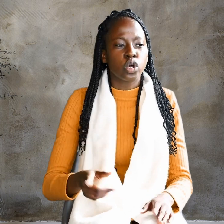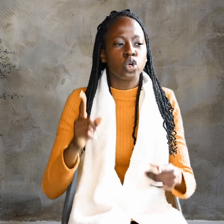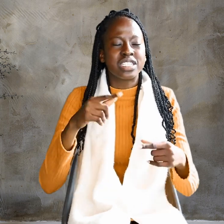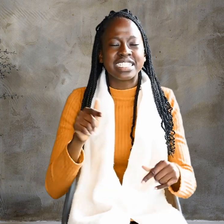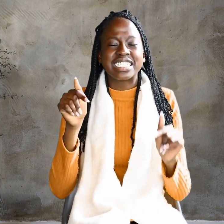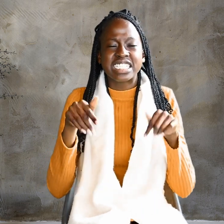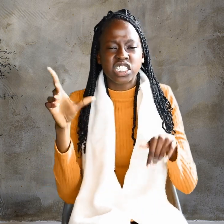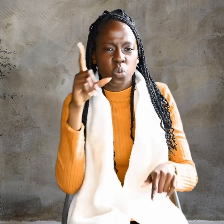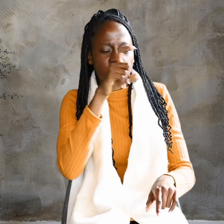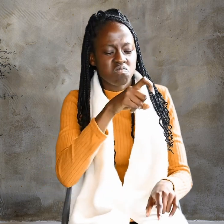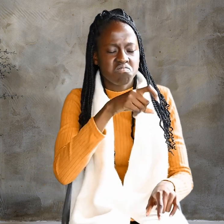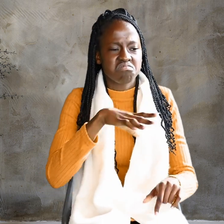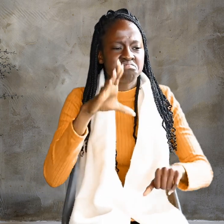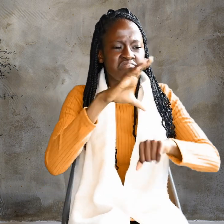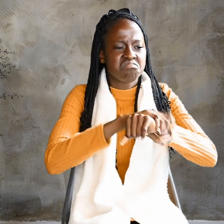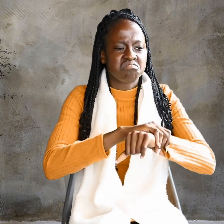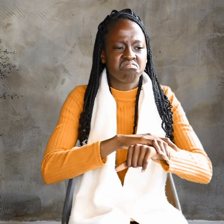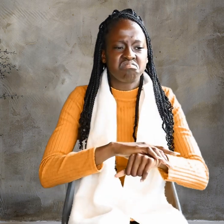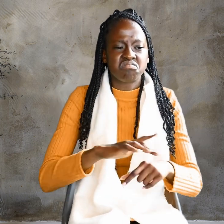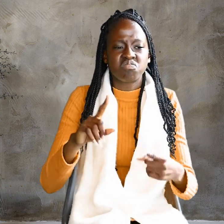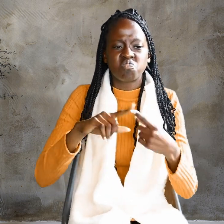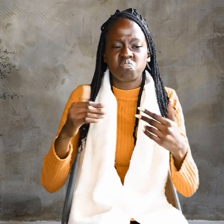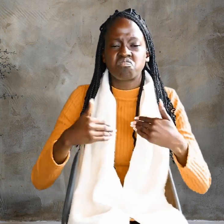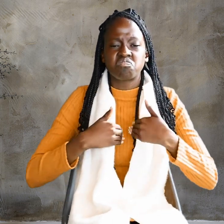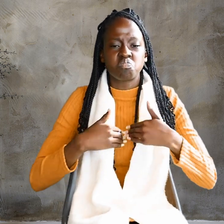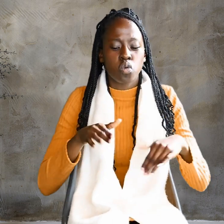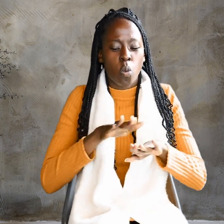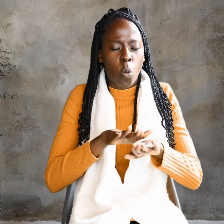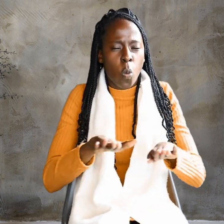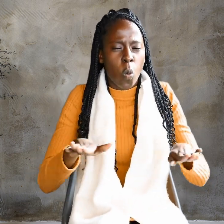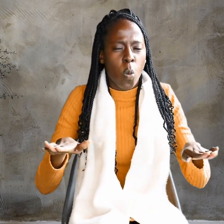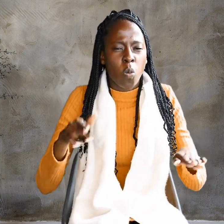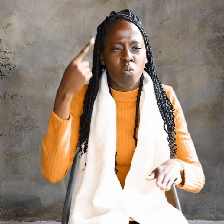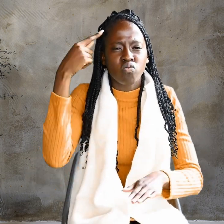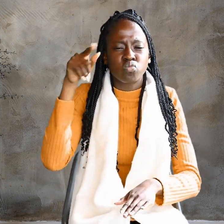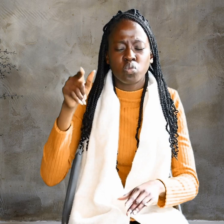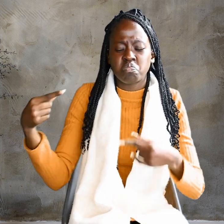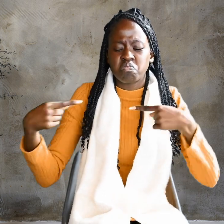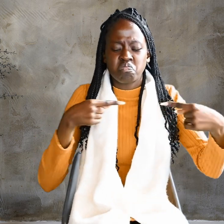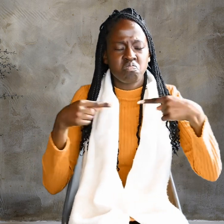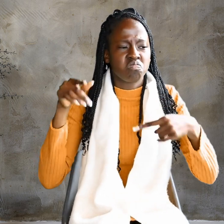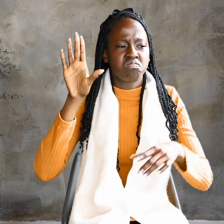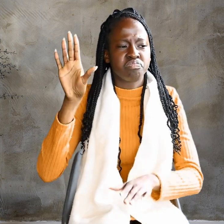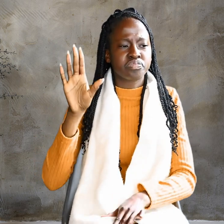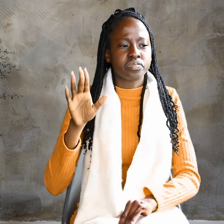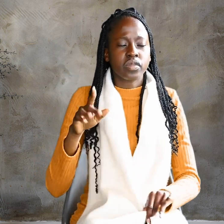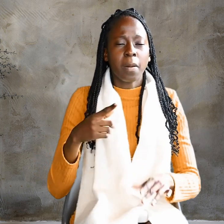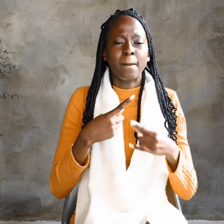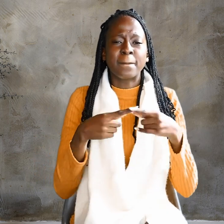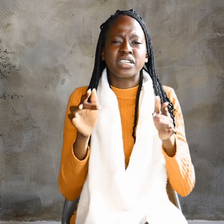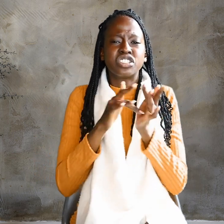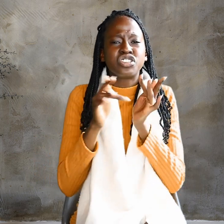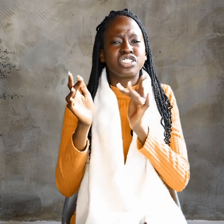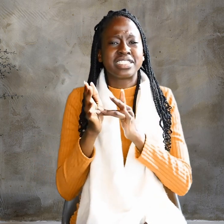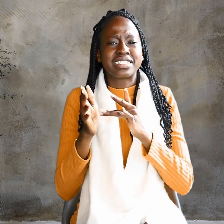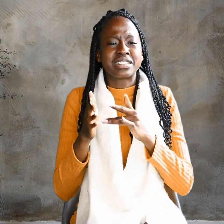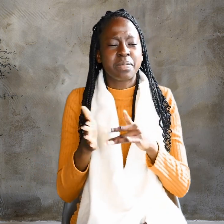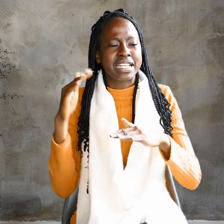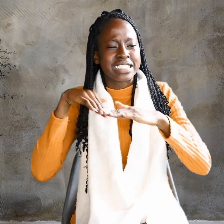question as a trap in order to have a basis for accusing him. But Jesus bent